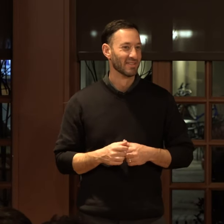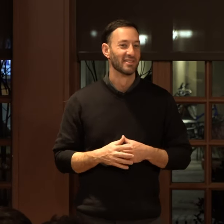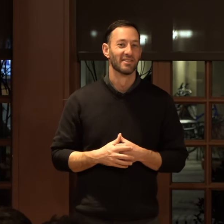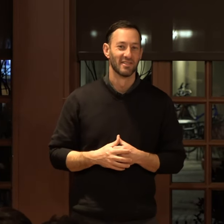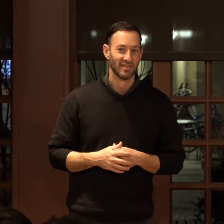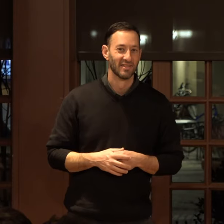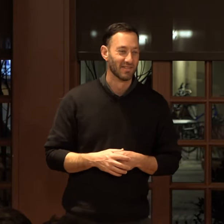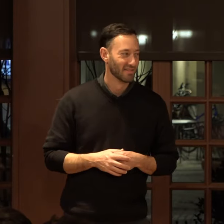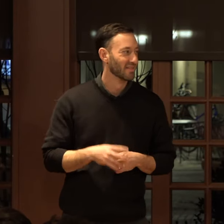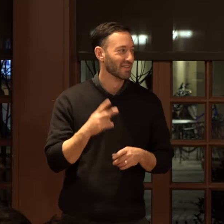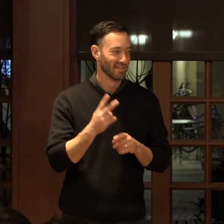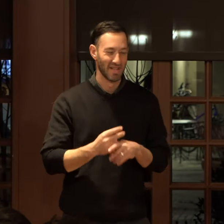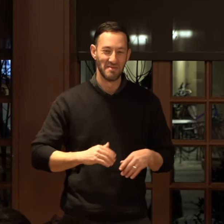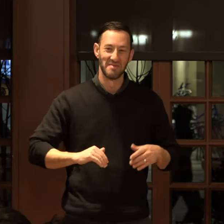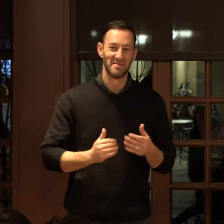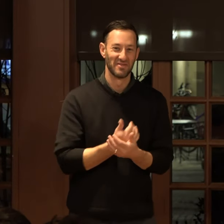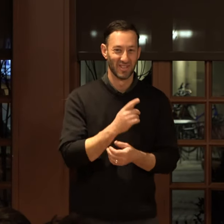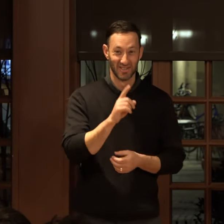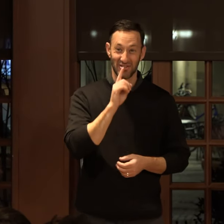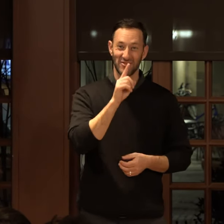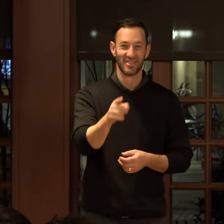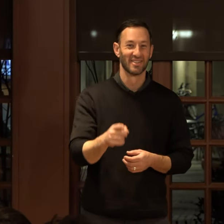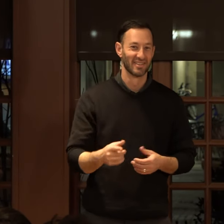I like to keep it fresh and real up here.